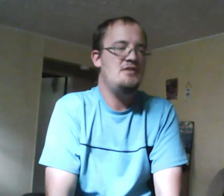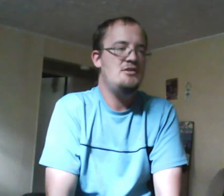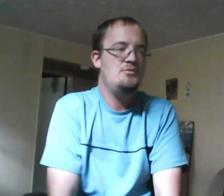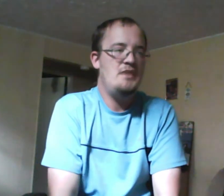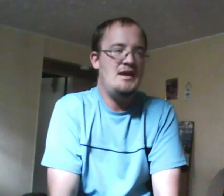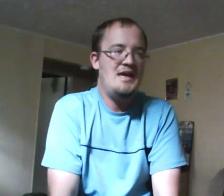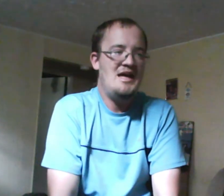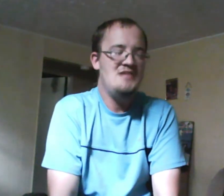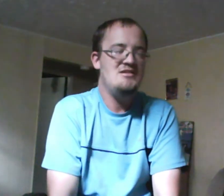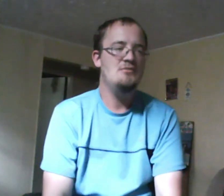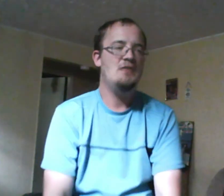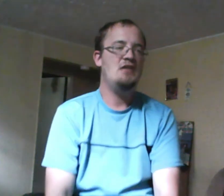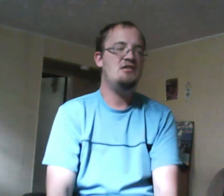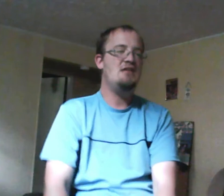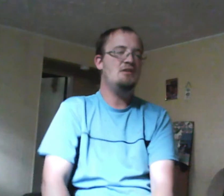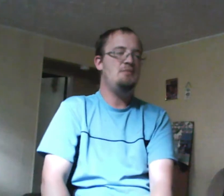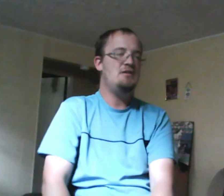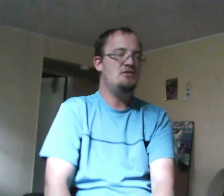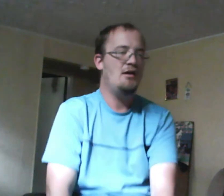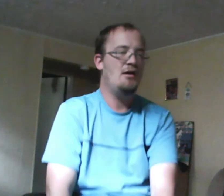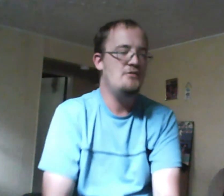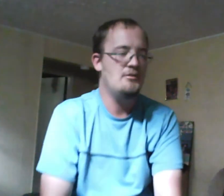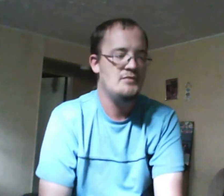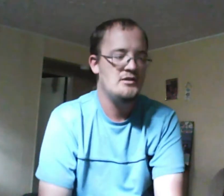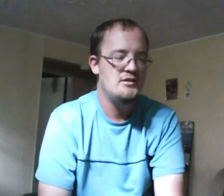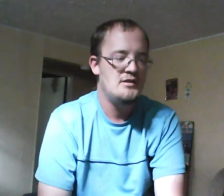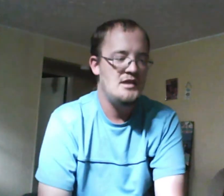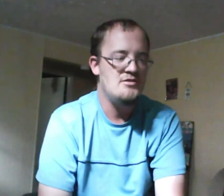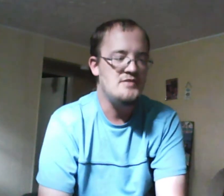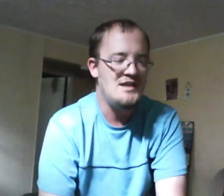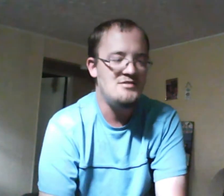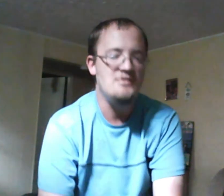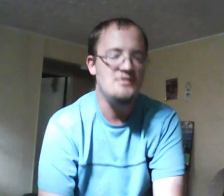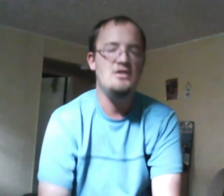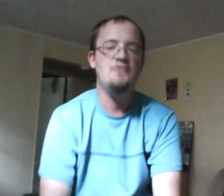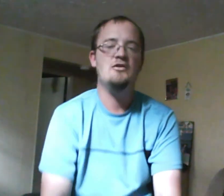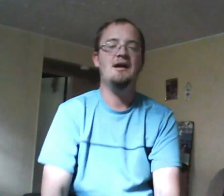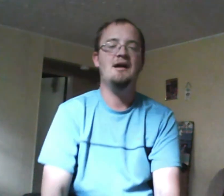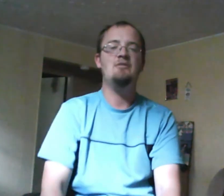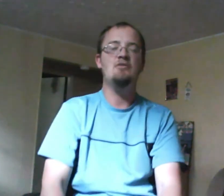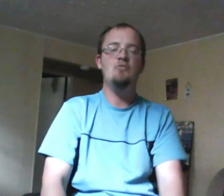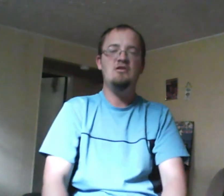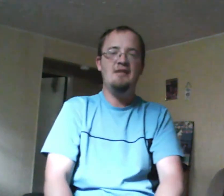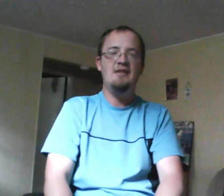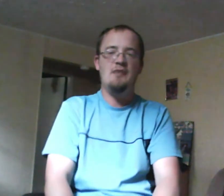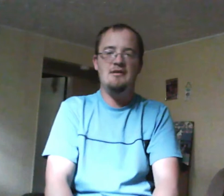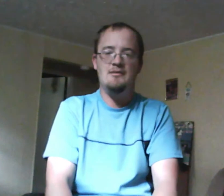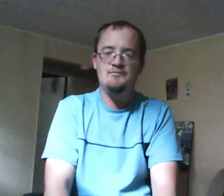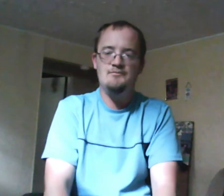I had to Miles's dad is going to beat the tar out of him it's okay to feel for a guy but don't waste your life around him and then the police